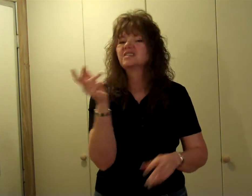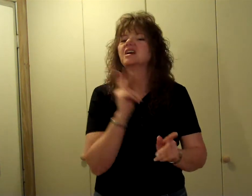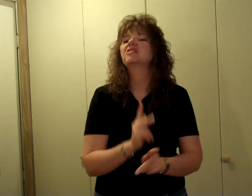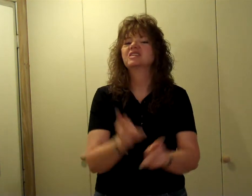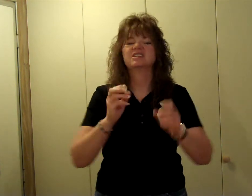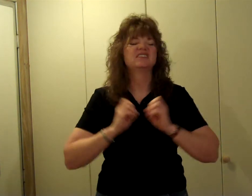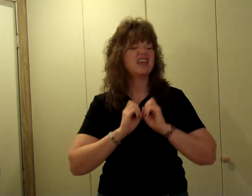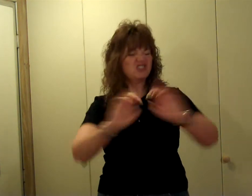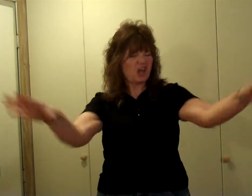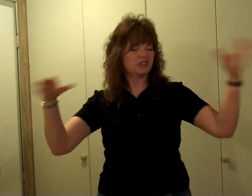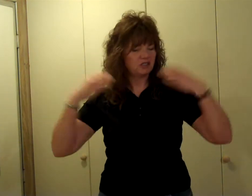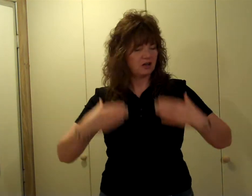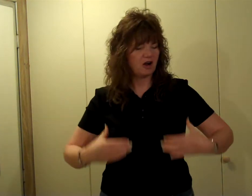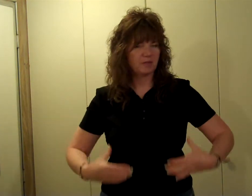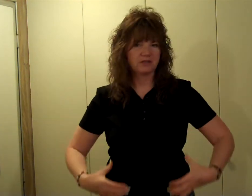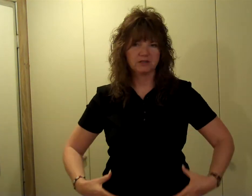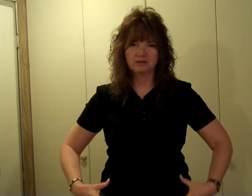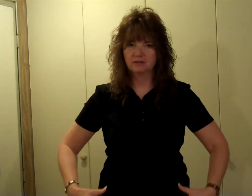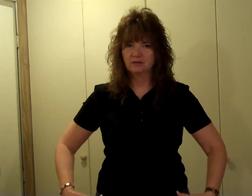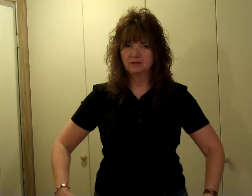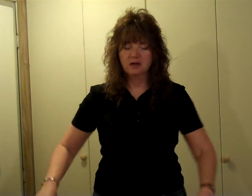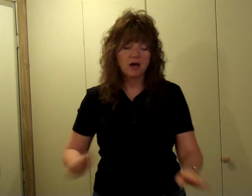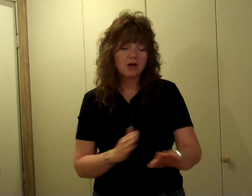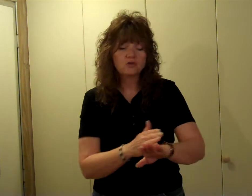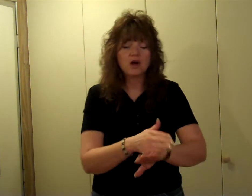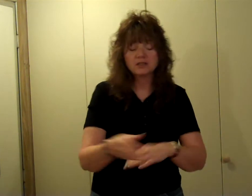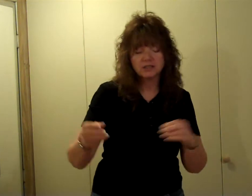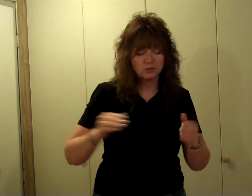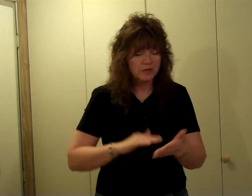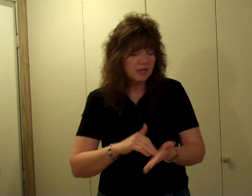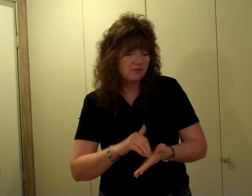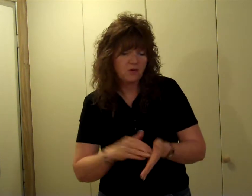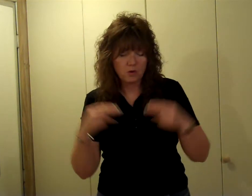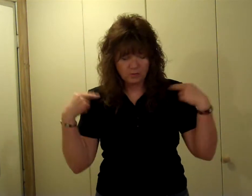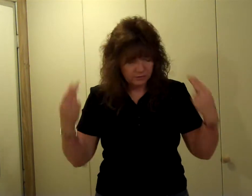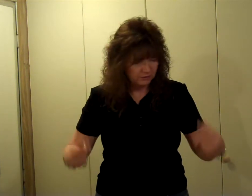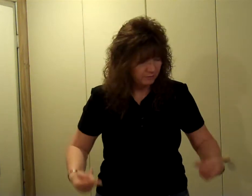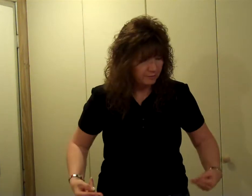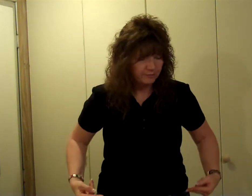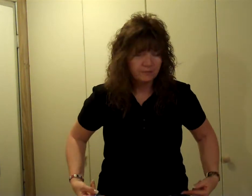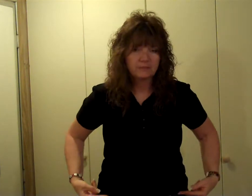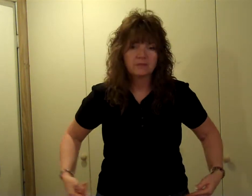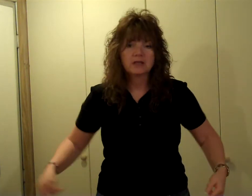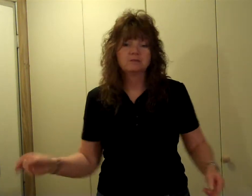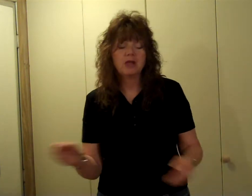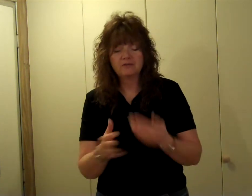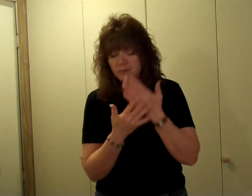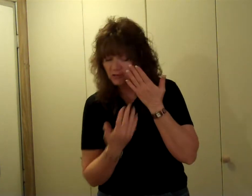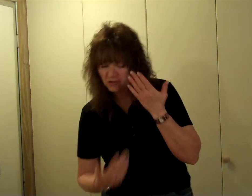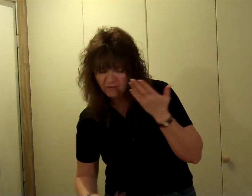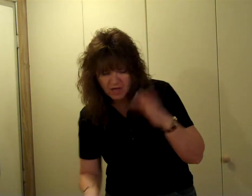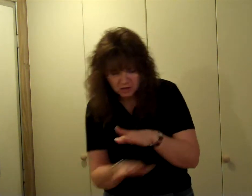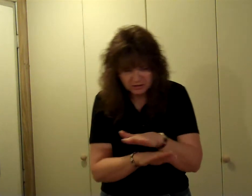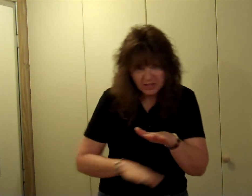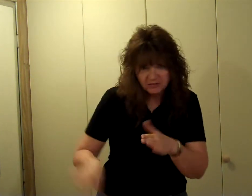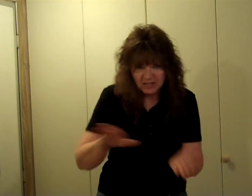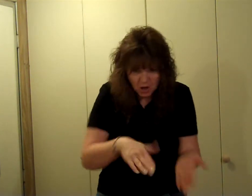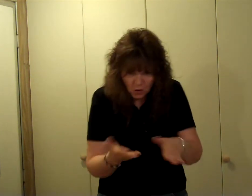Uncaringly, they tossed an army across his weakened form. And his blood pressure fell deathly low,